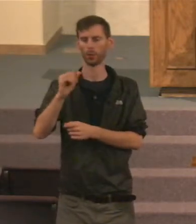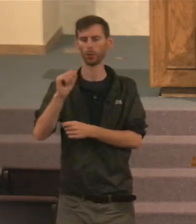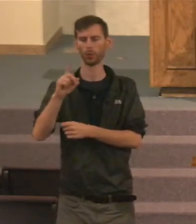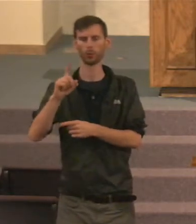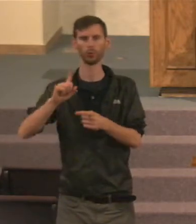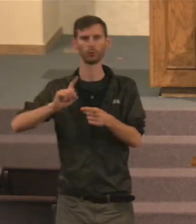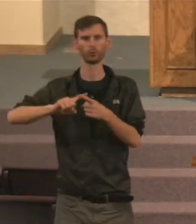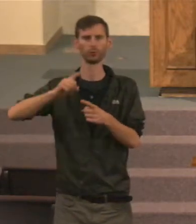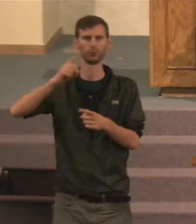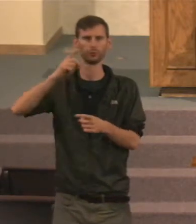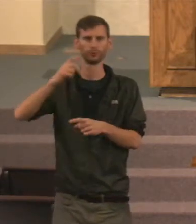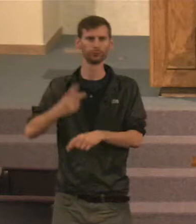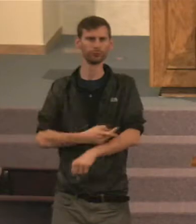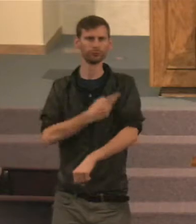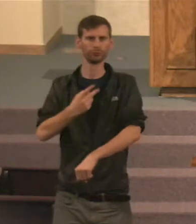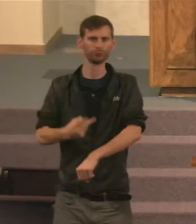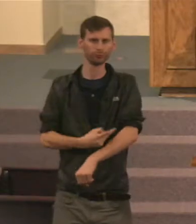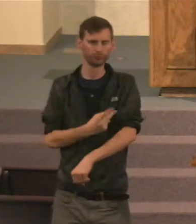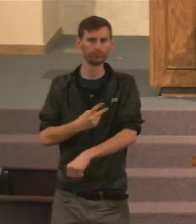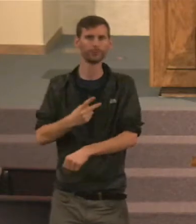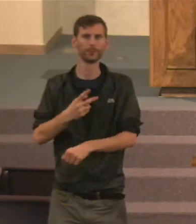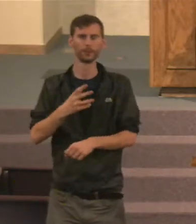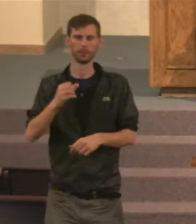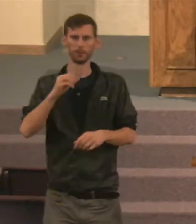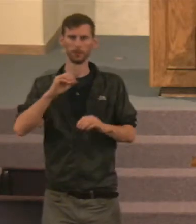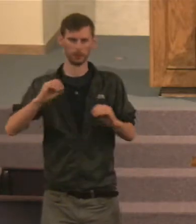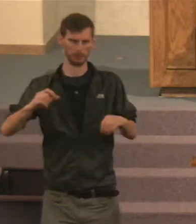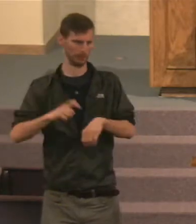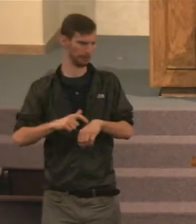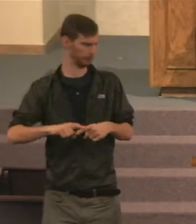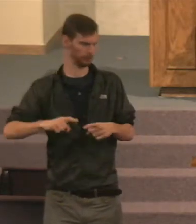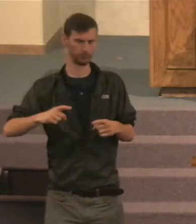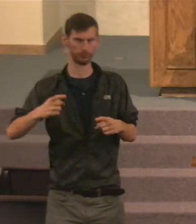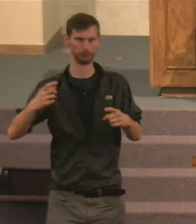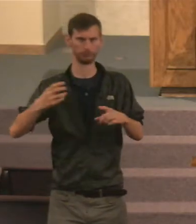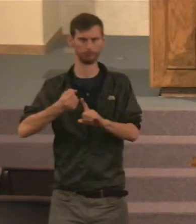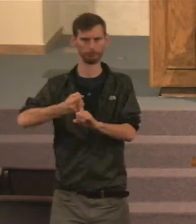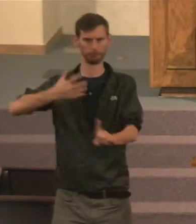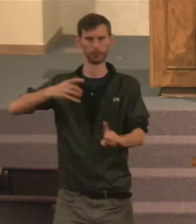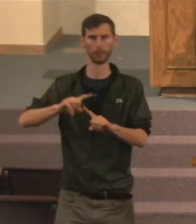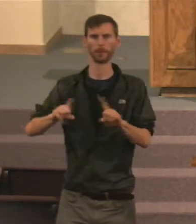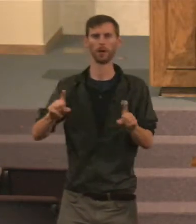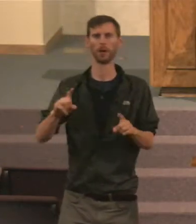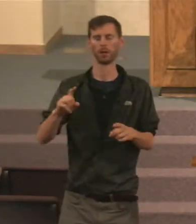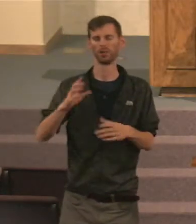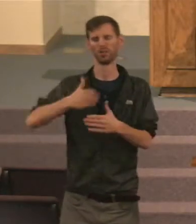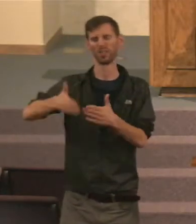We don't have time, To talk about all of that, We'll finish this book up, Next week hopefully, But what is a goad,